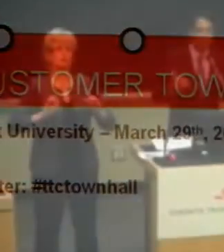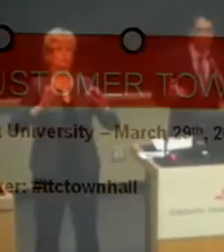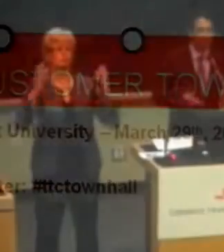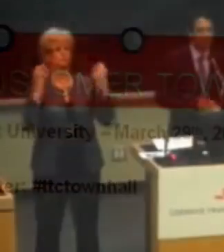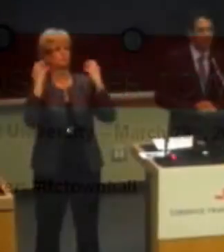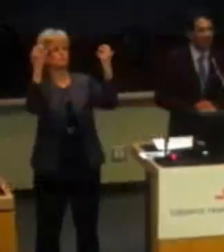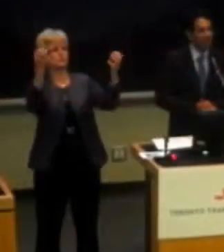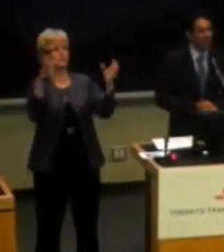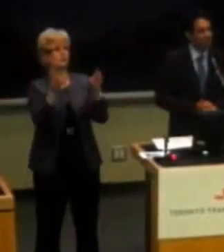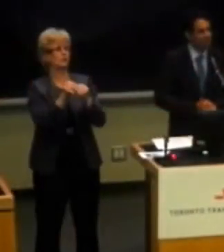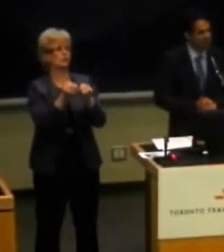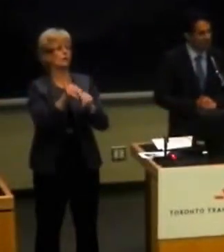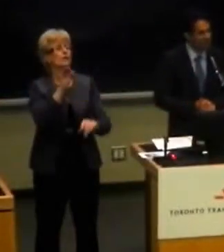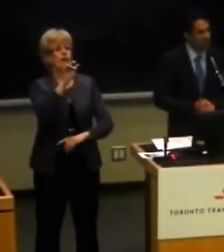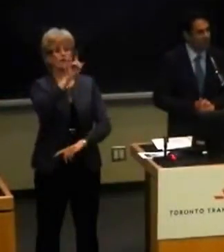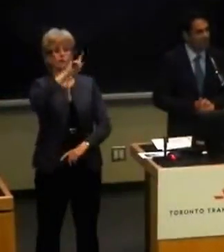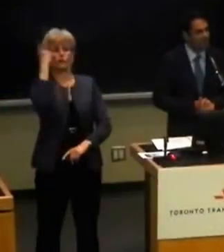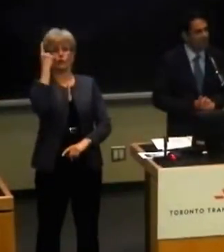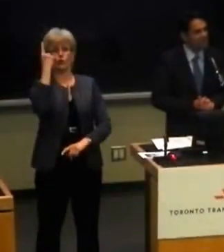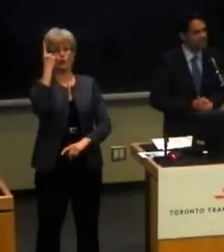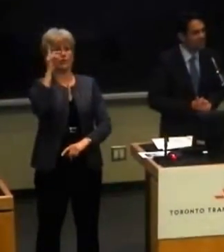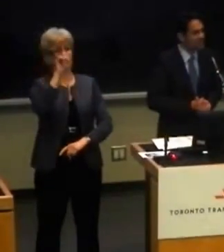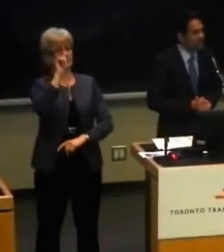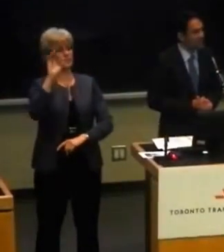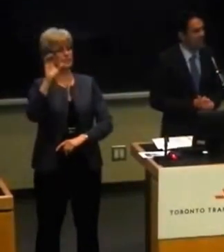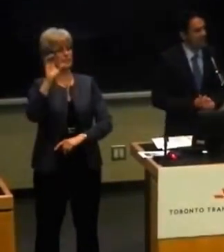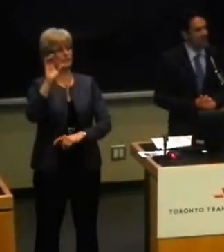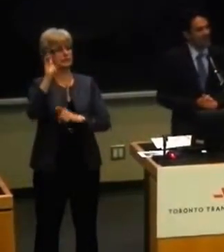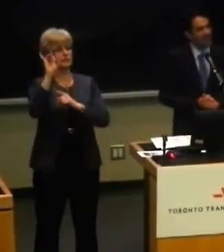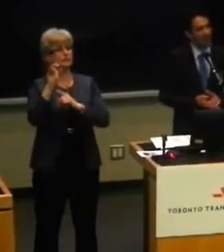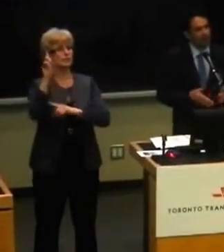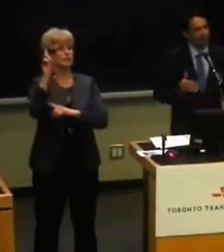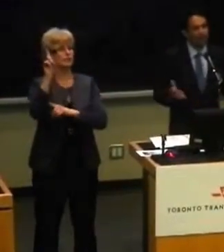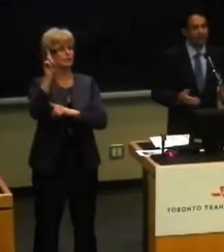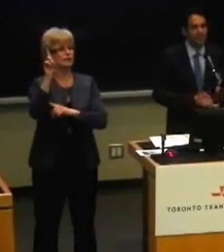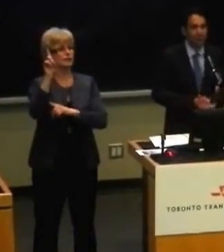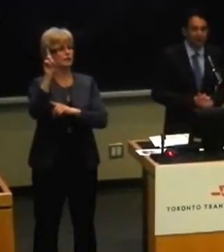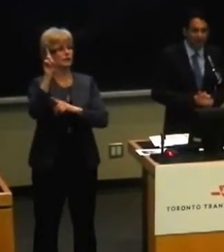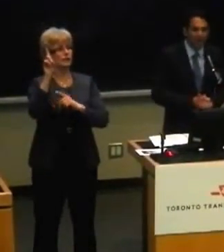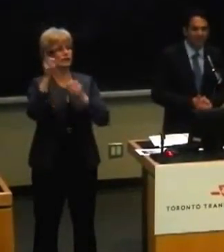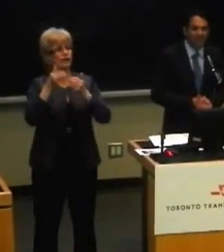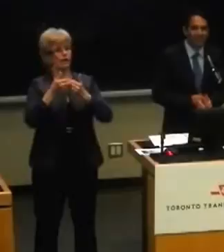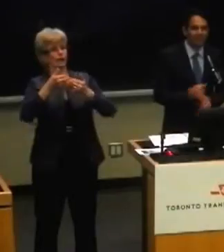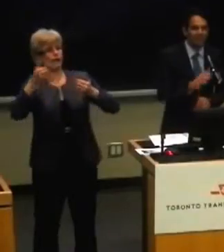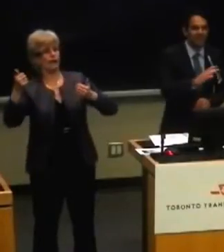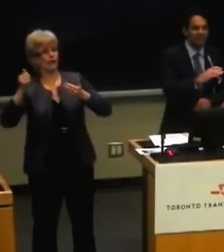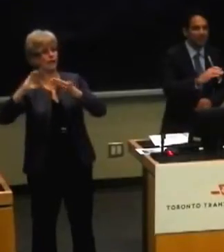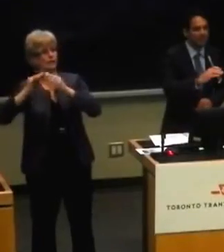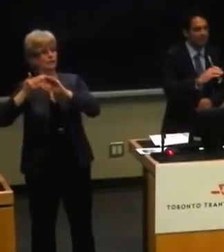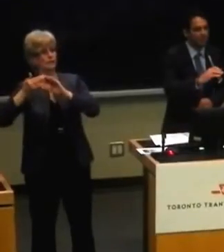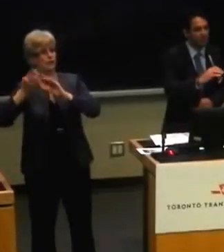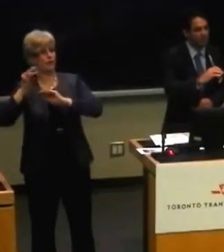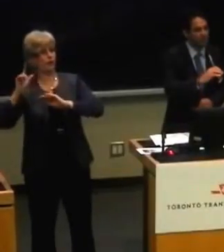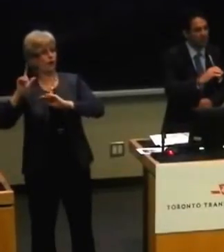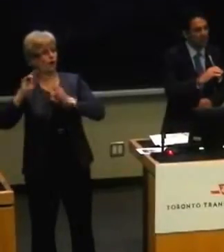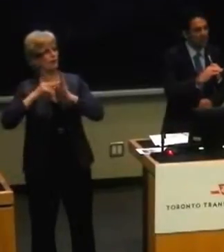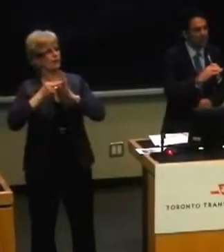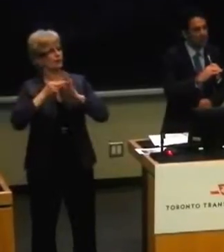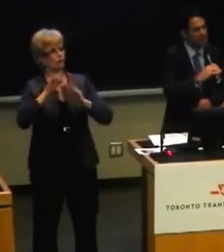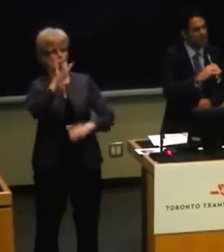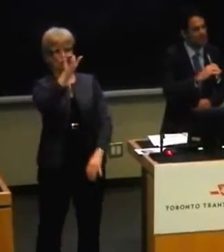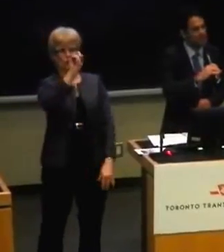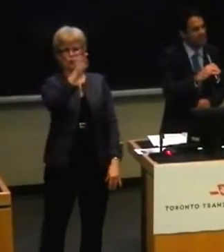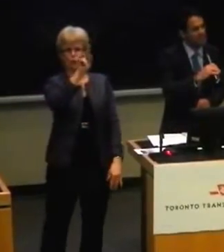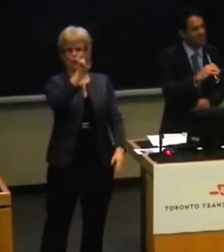The first customer service town hall the TTC has done away from City Hall, and so it's a sign of the importance of York